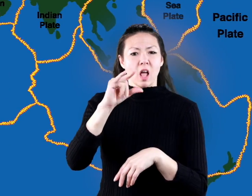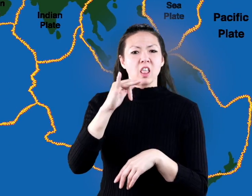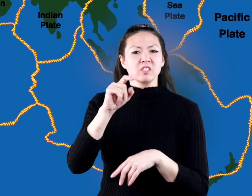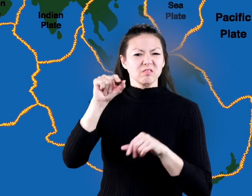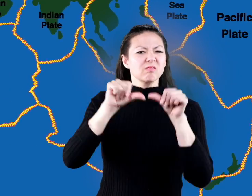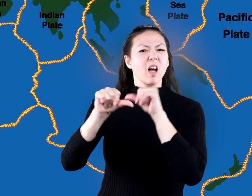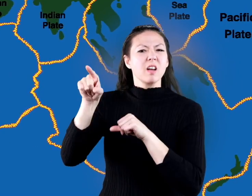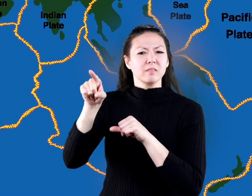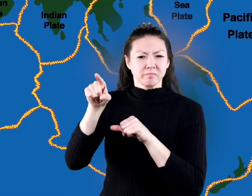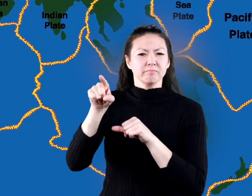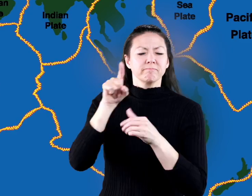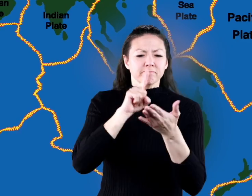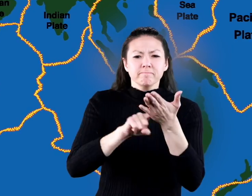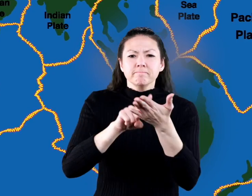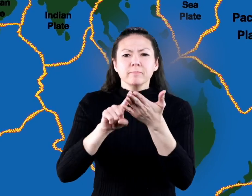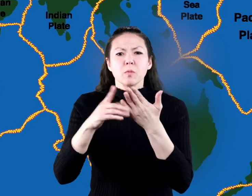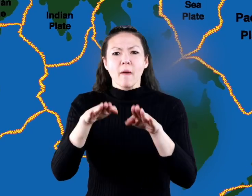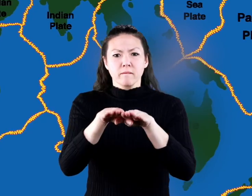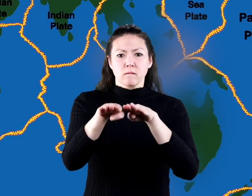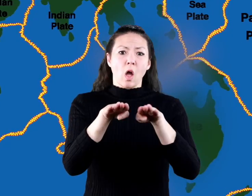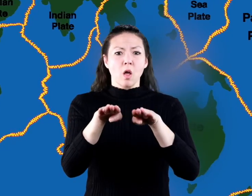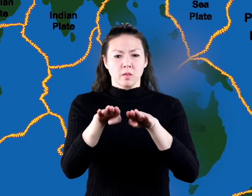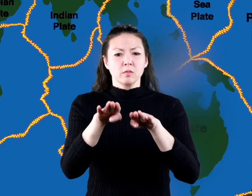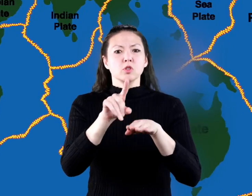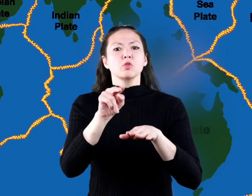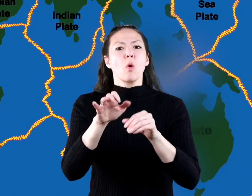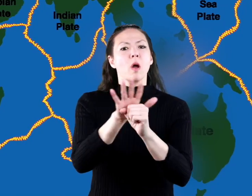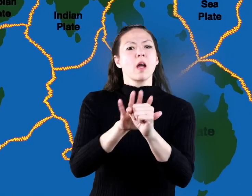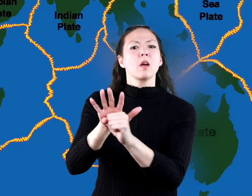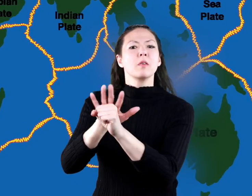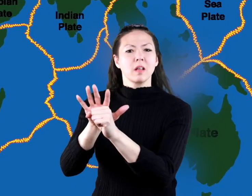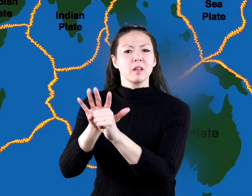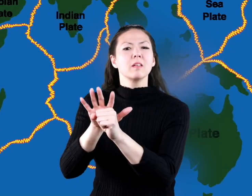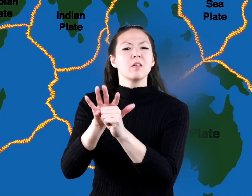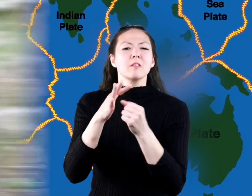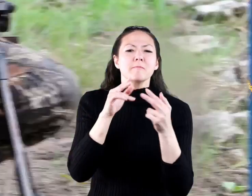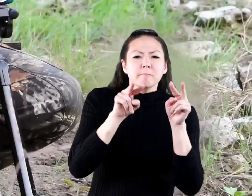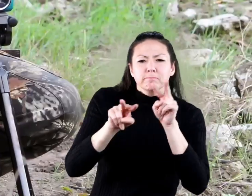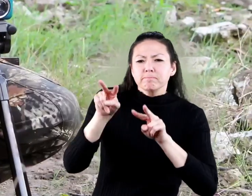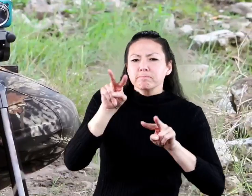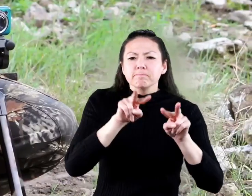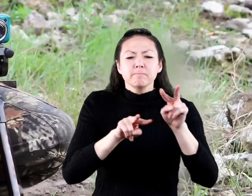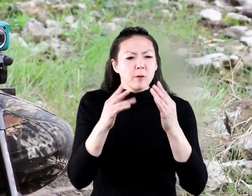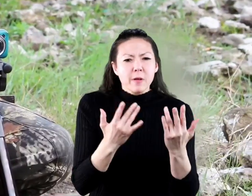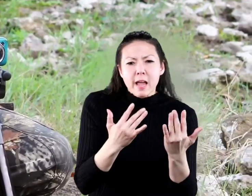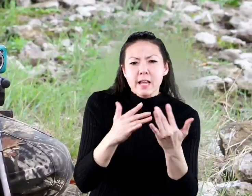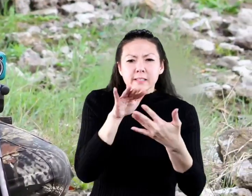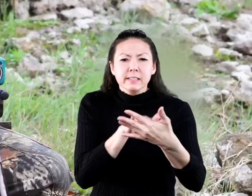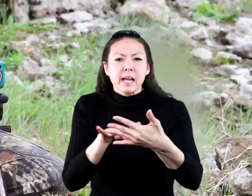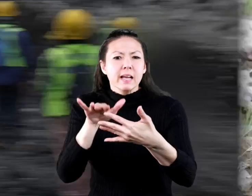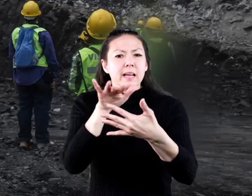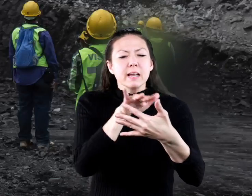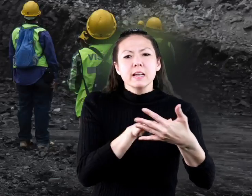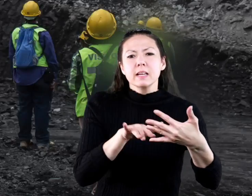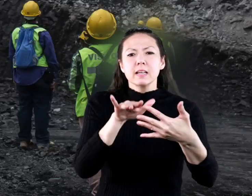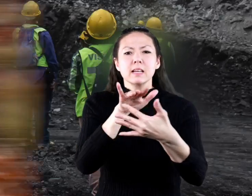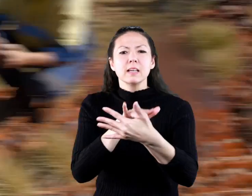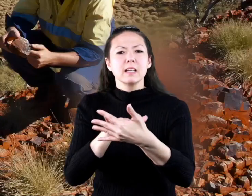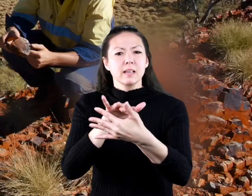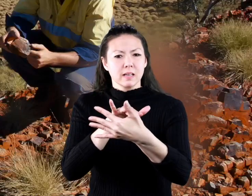Geologists study these fault zones. They measure their movement. They take thousands of pictures. They watch and wait and wait and wait.